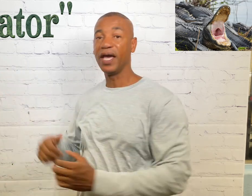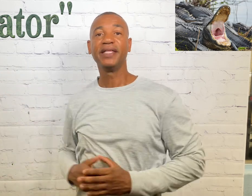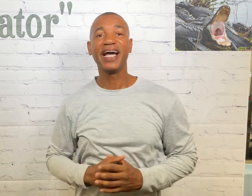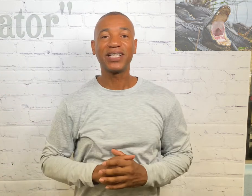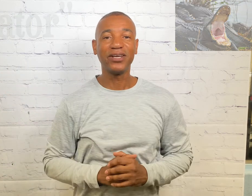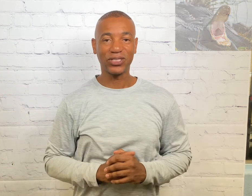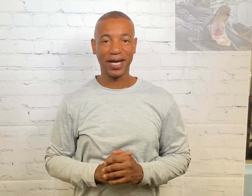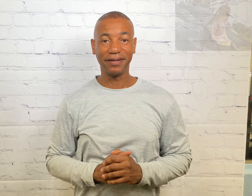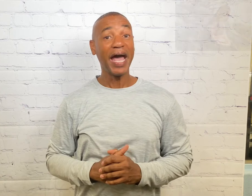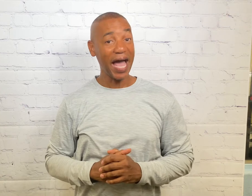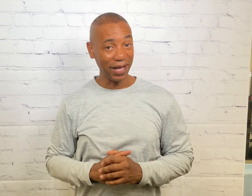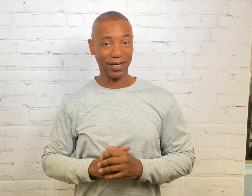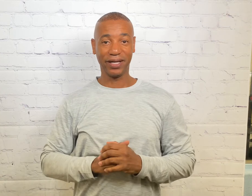That's how you sign alligator.